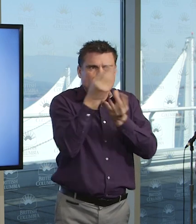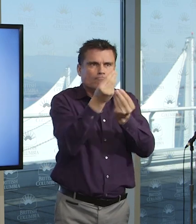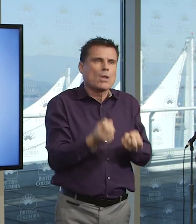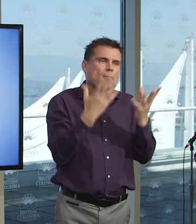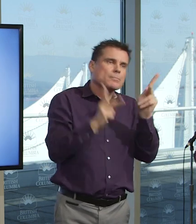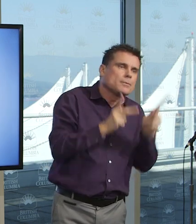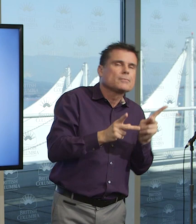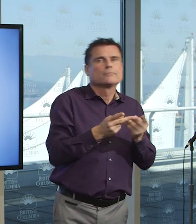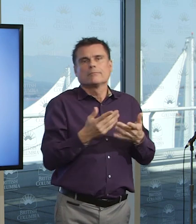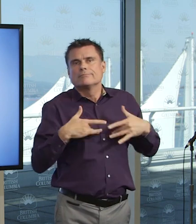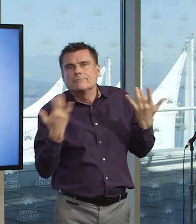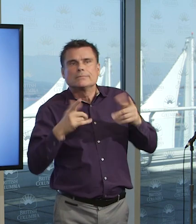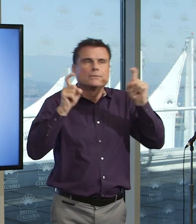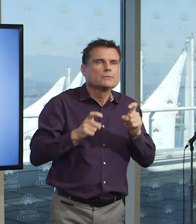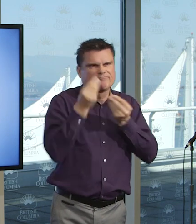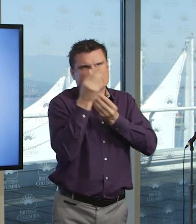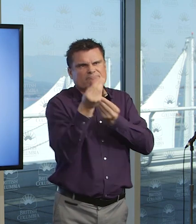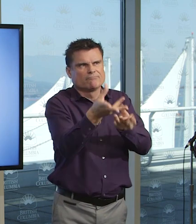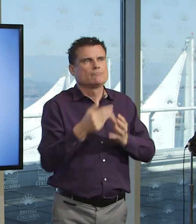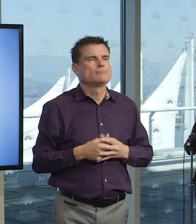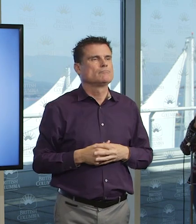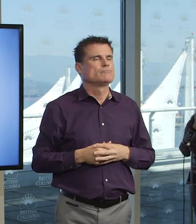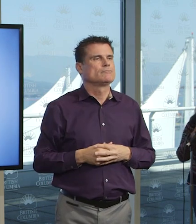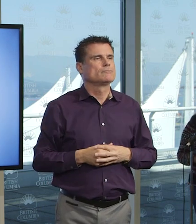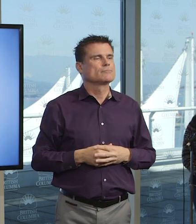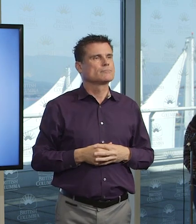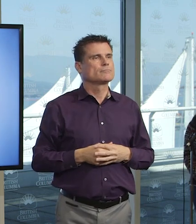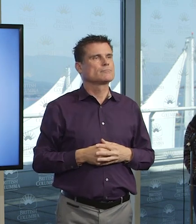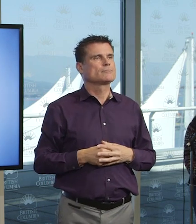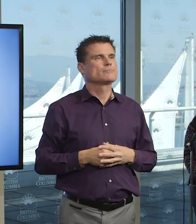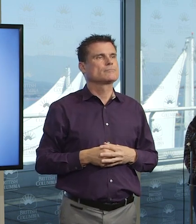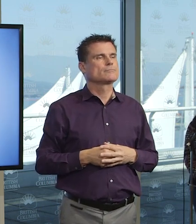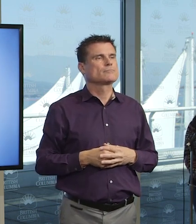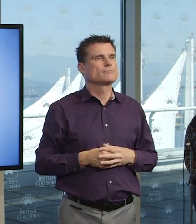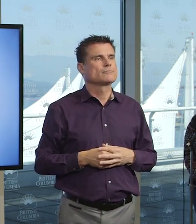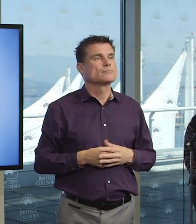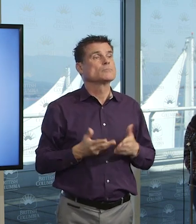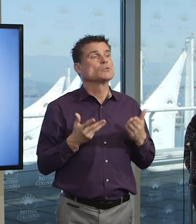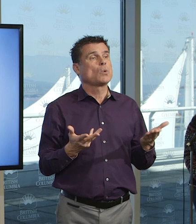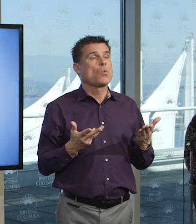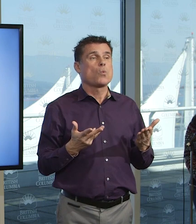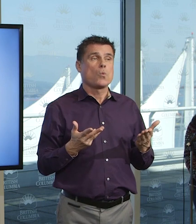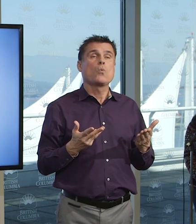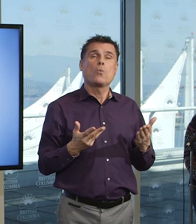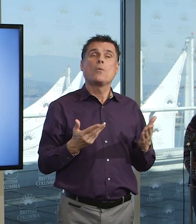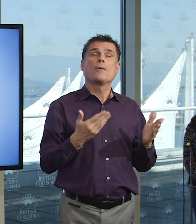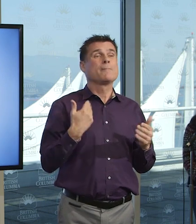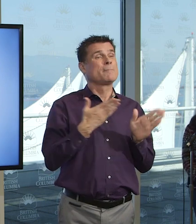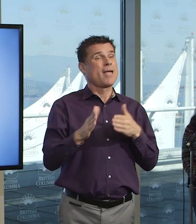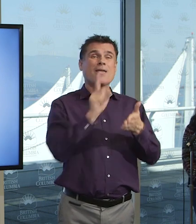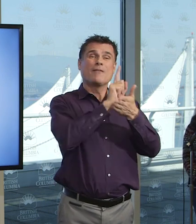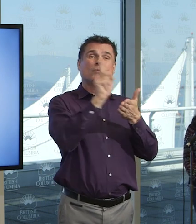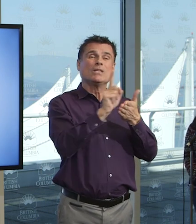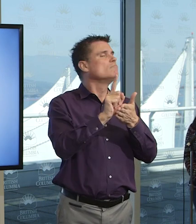get around to Thursday, look at those numbers and say, well, that's not enough. So we want to make sure people are up to date on that. I want to